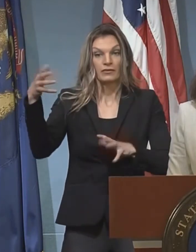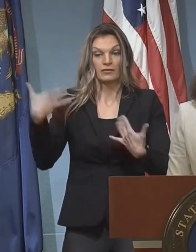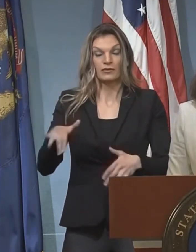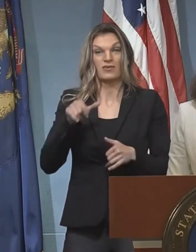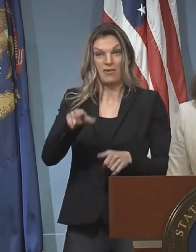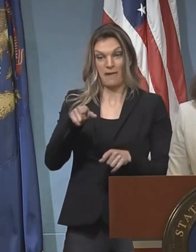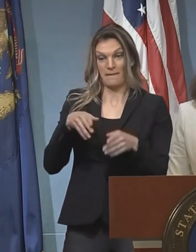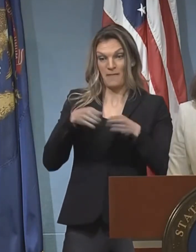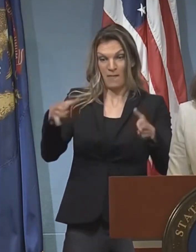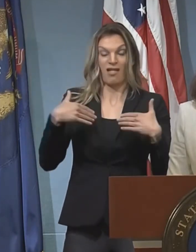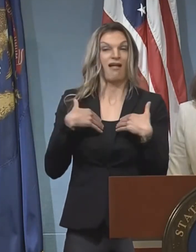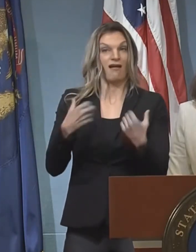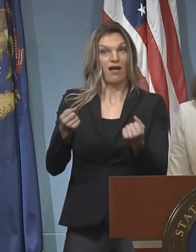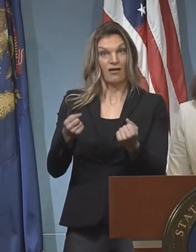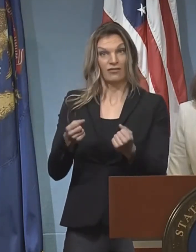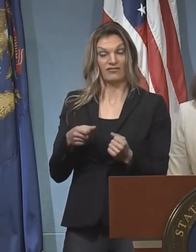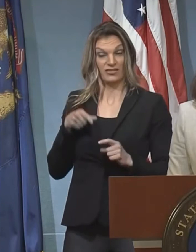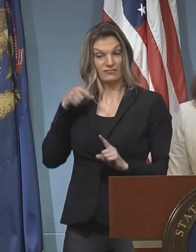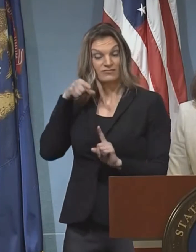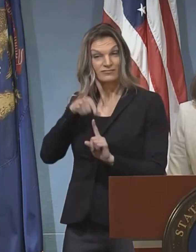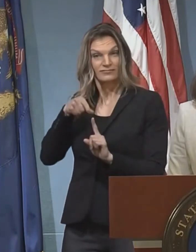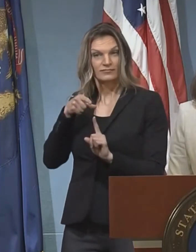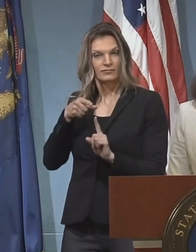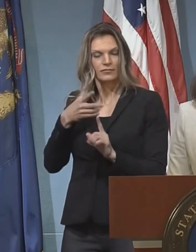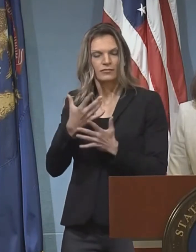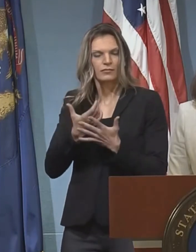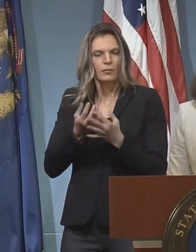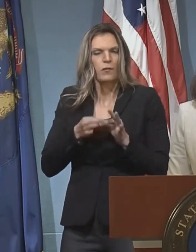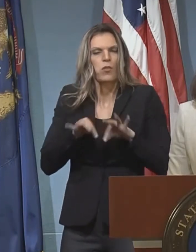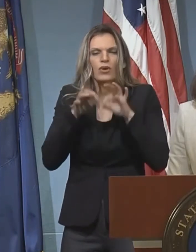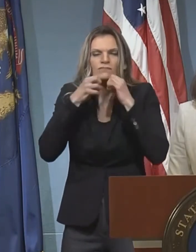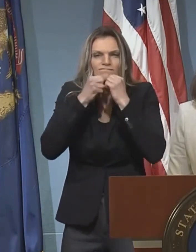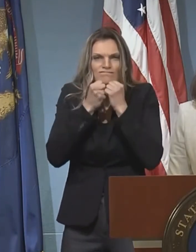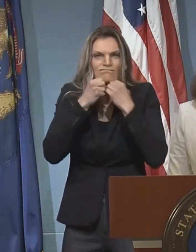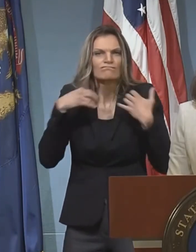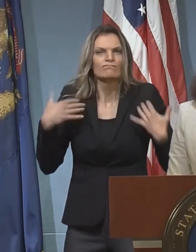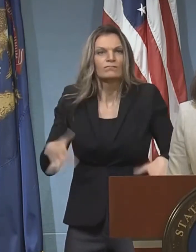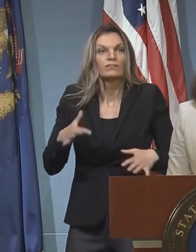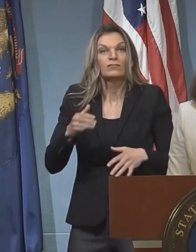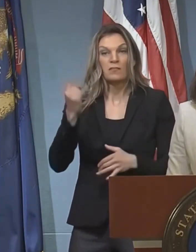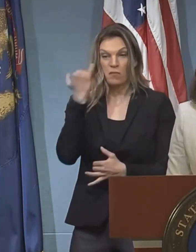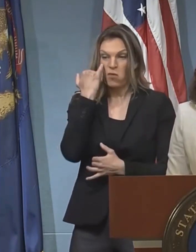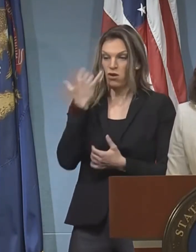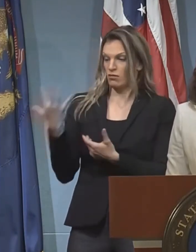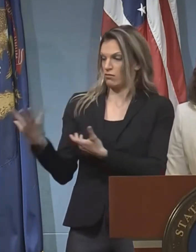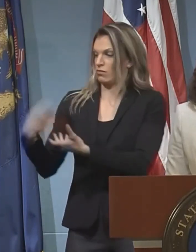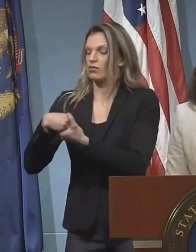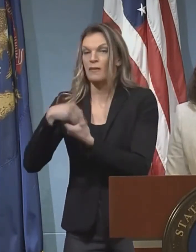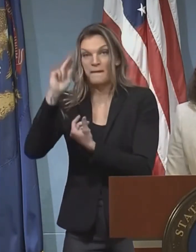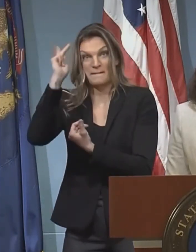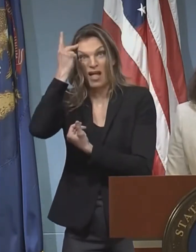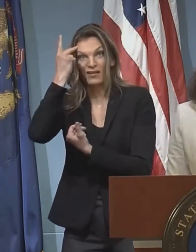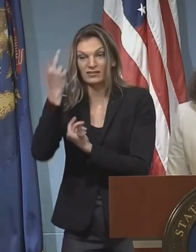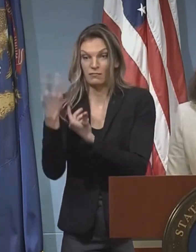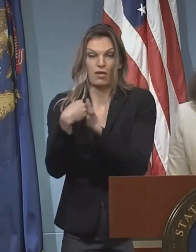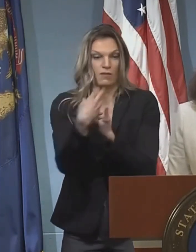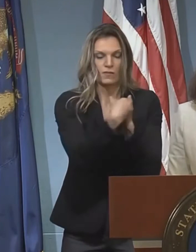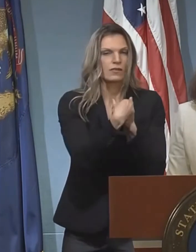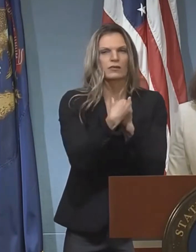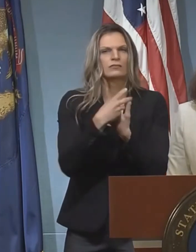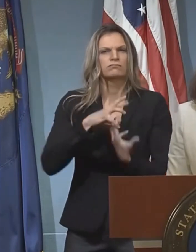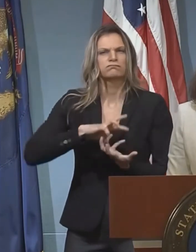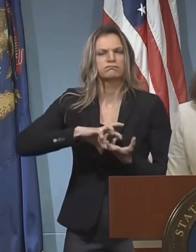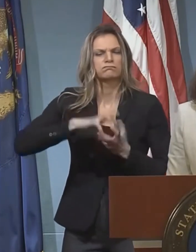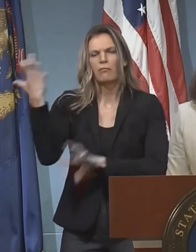a political football. It's dangerous. Lives are lost when that happens. The fact that even wearing a mask has become a